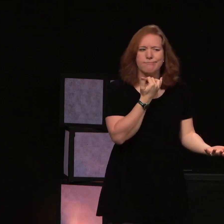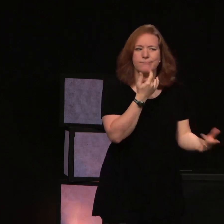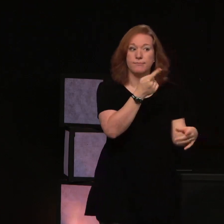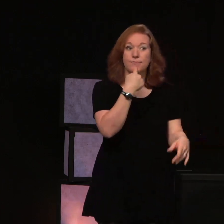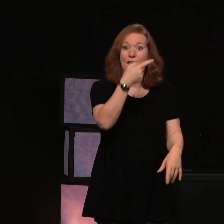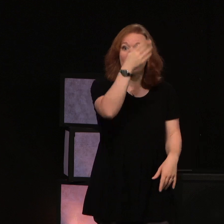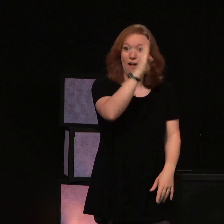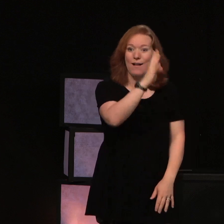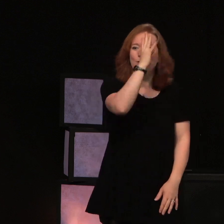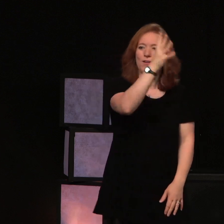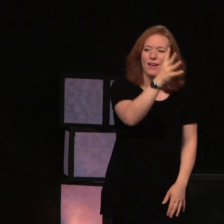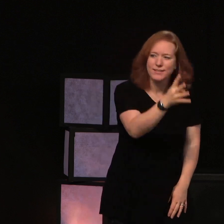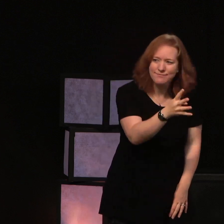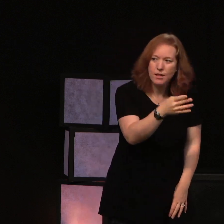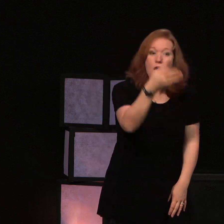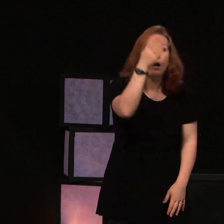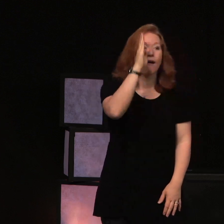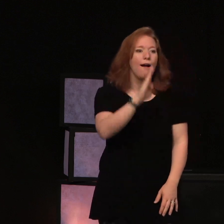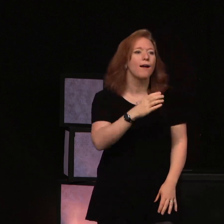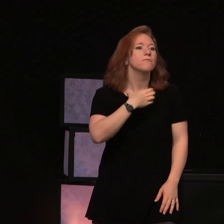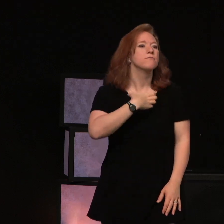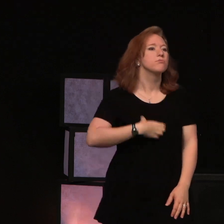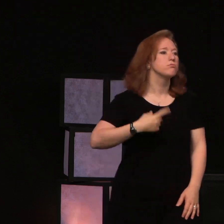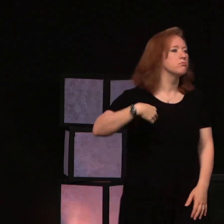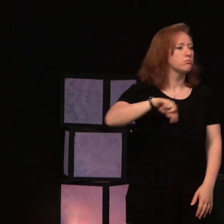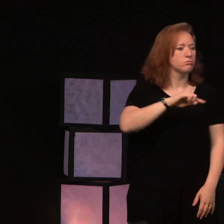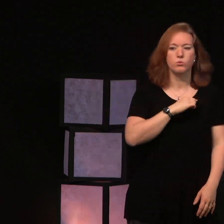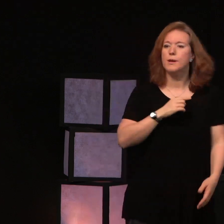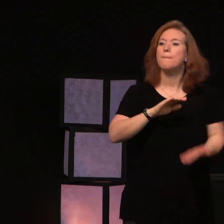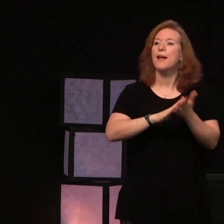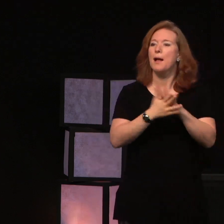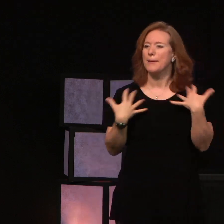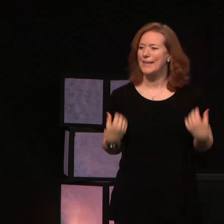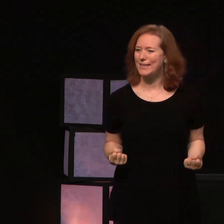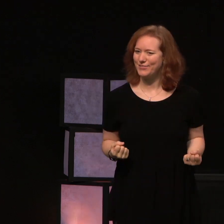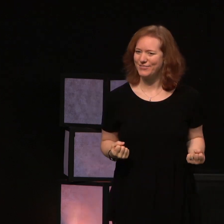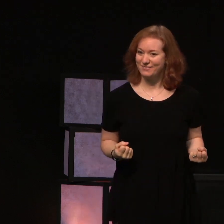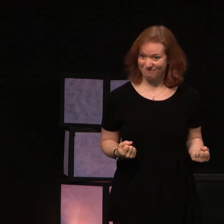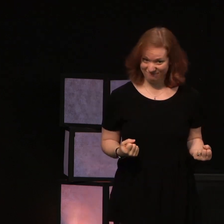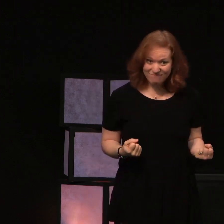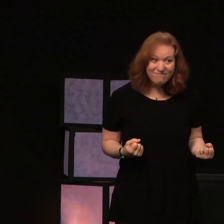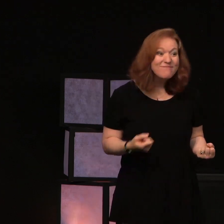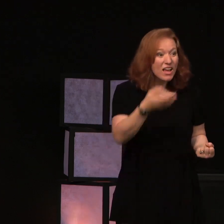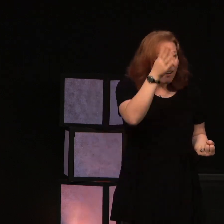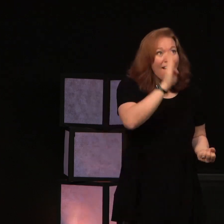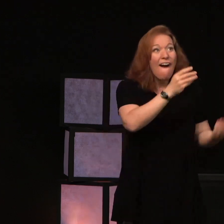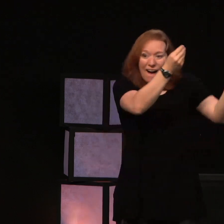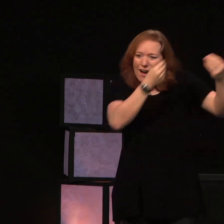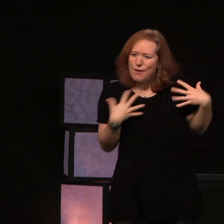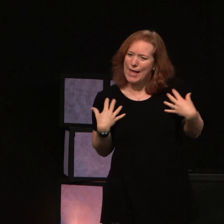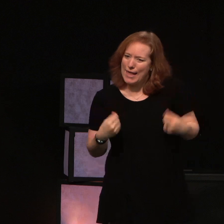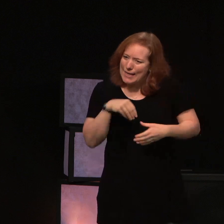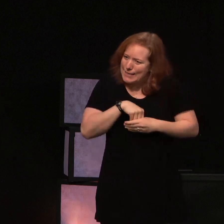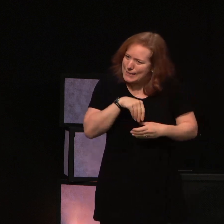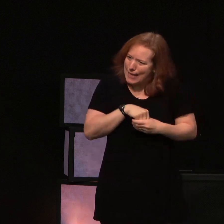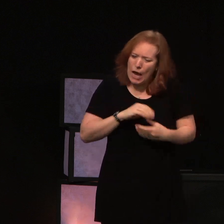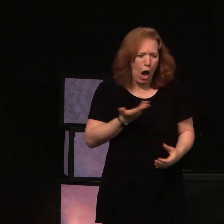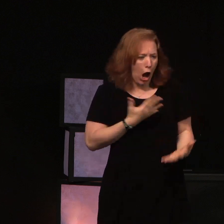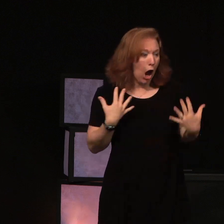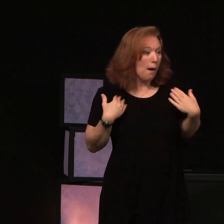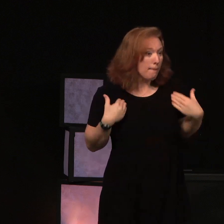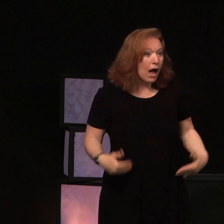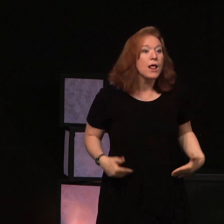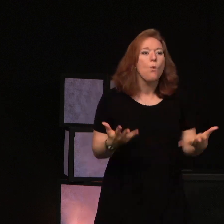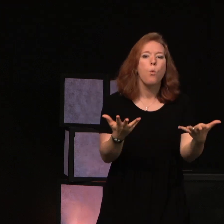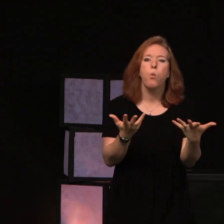God designed us that way, didn't he? He incorporated it into us. Our body has a tendency to heal. It